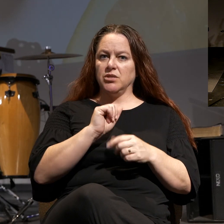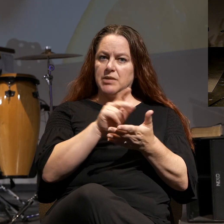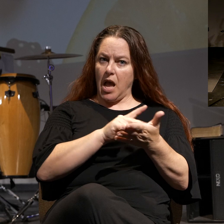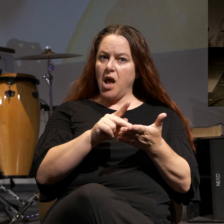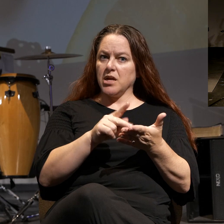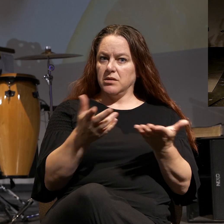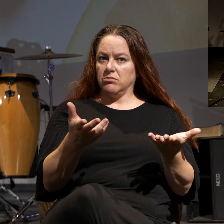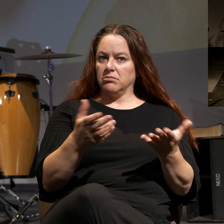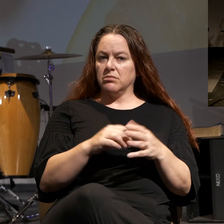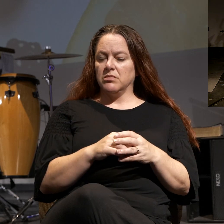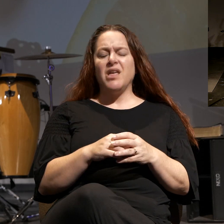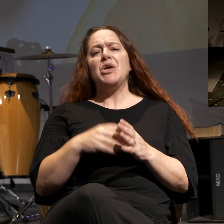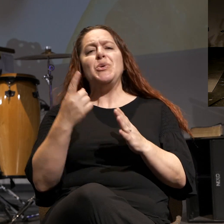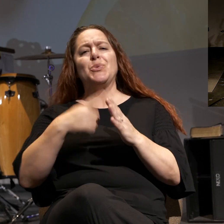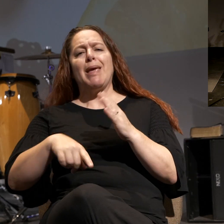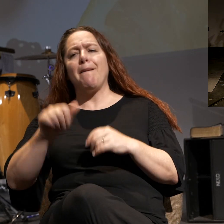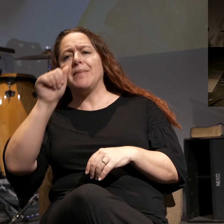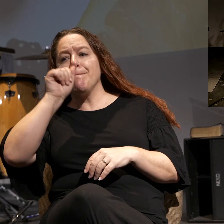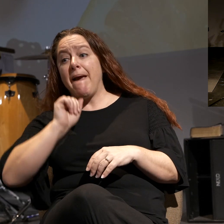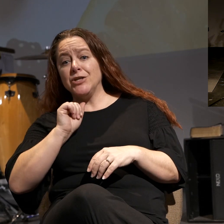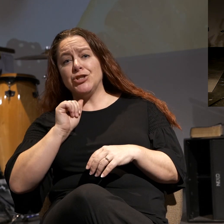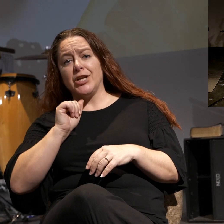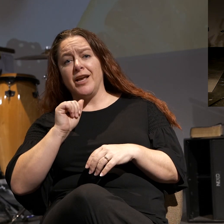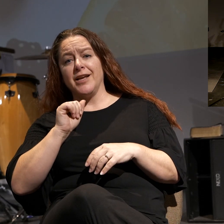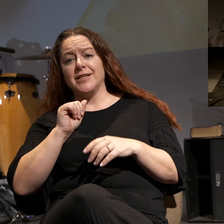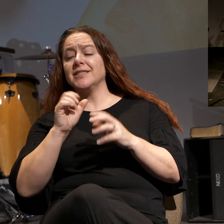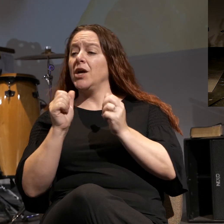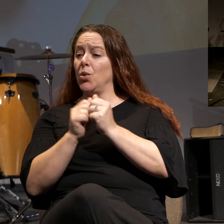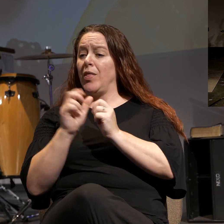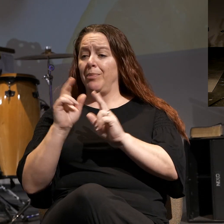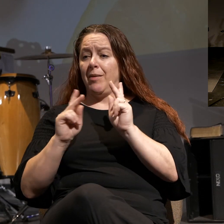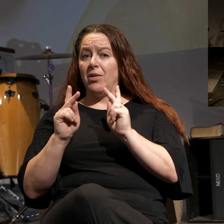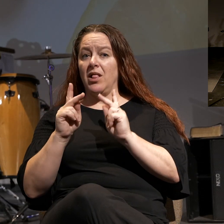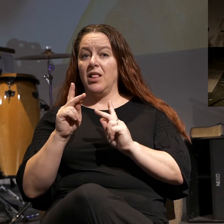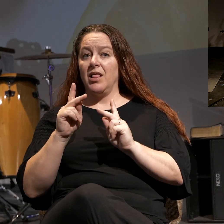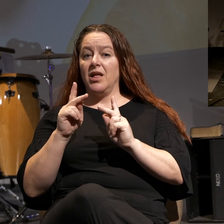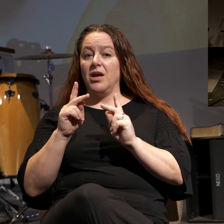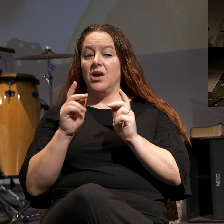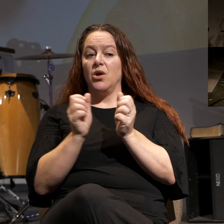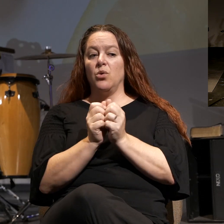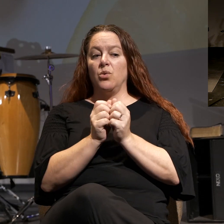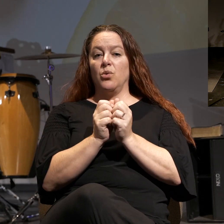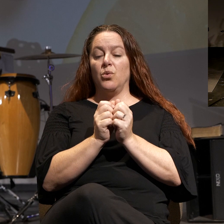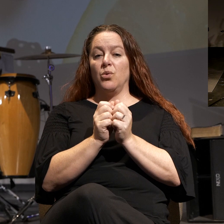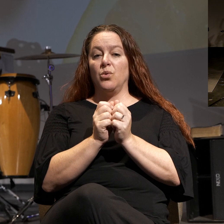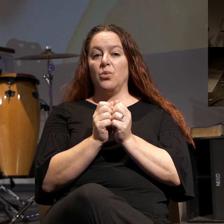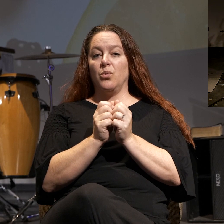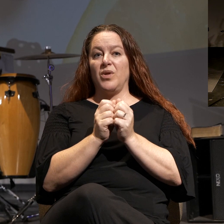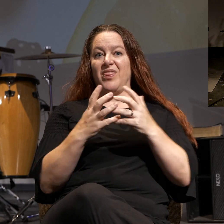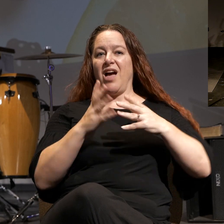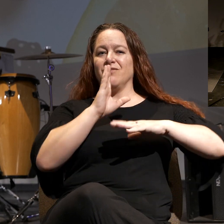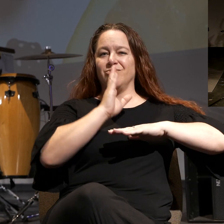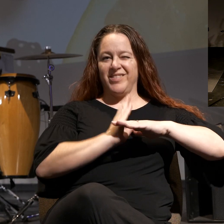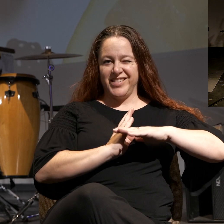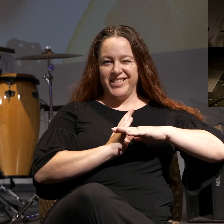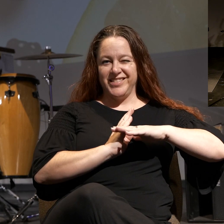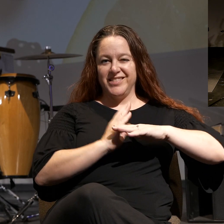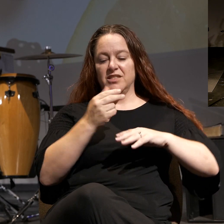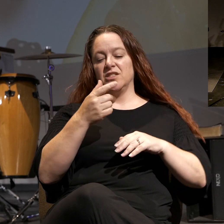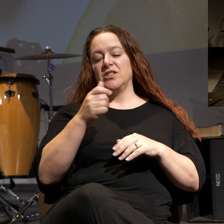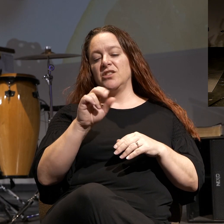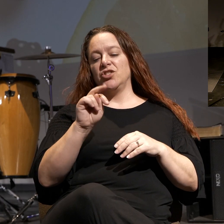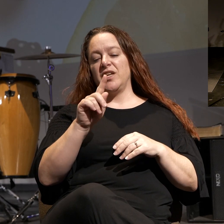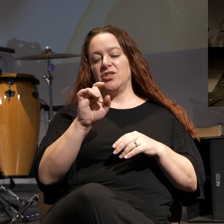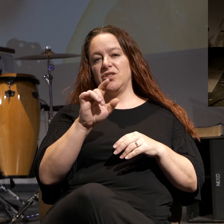You can't be patient in life or with people unless you are also humble. That's gentleness on the